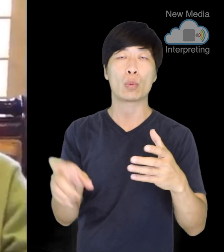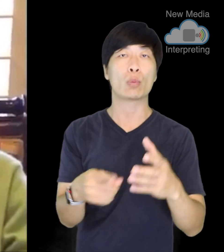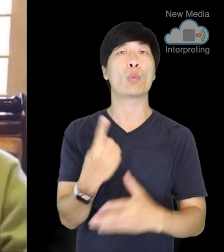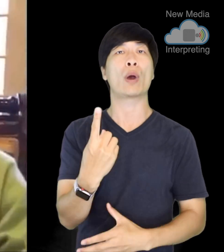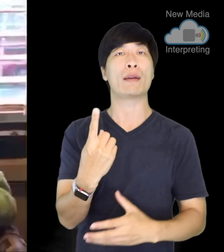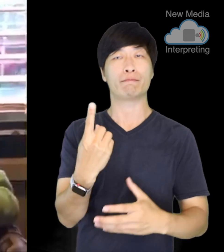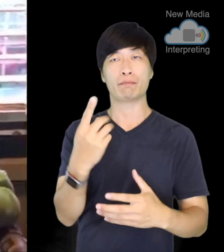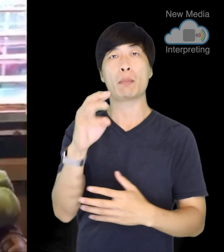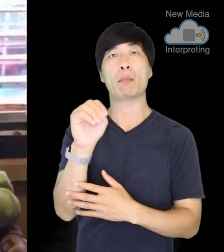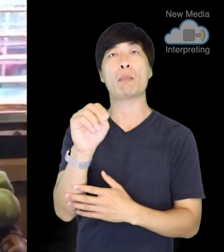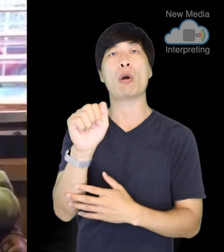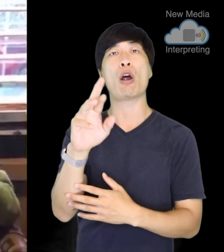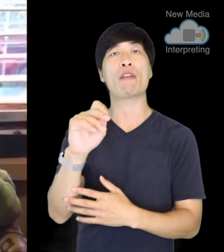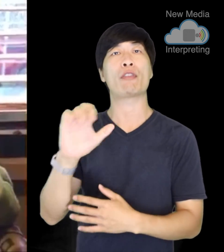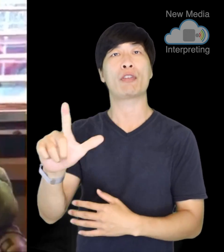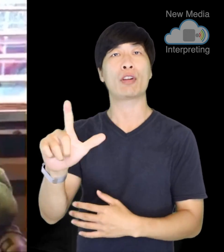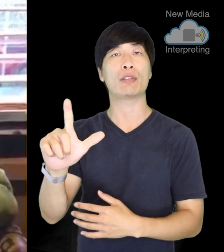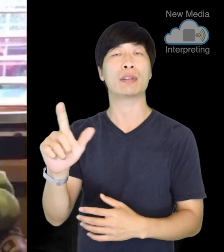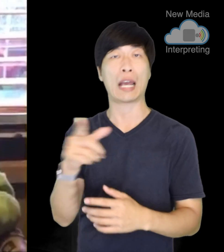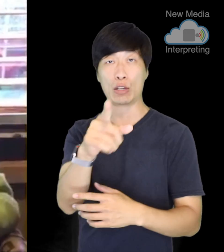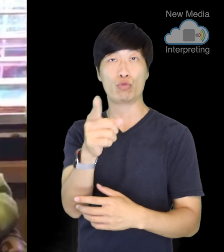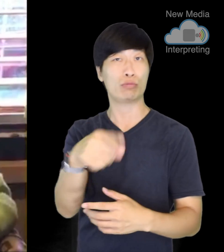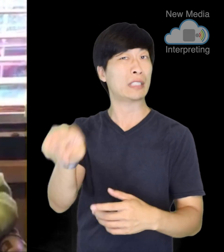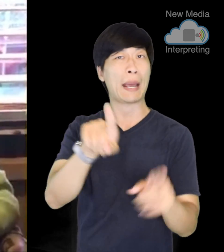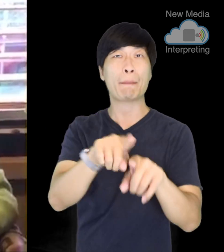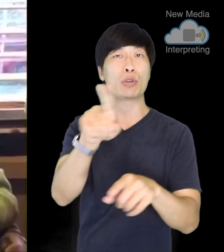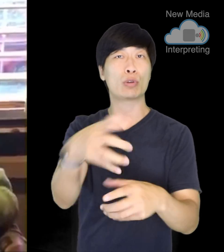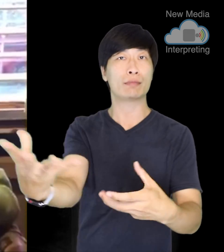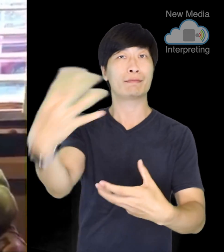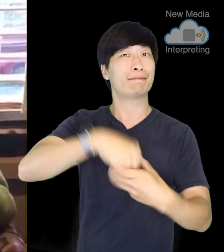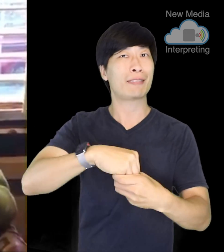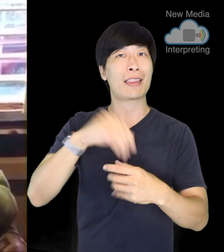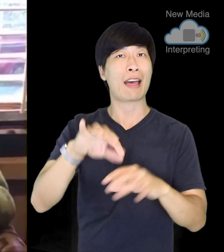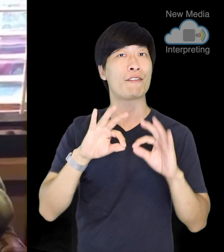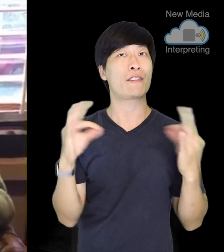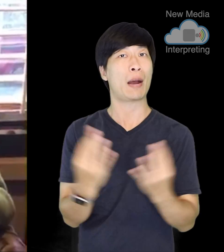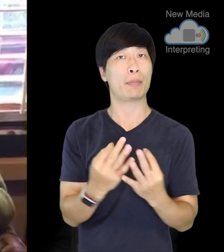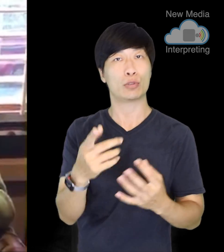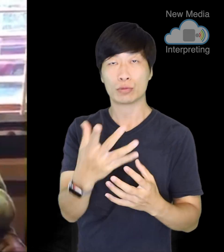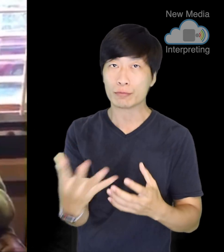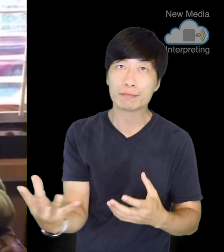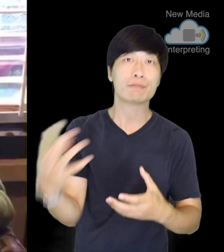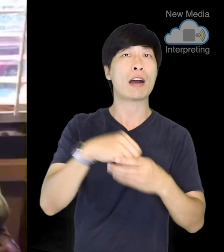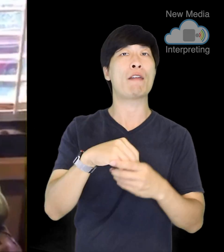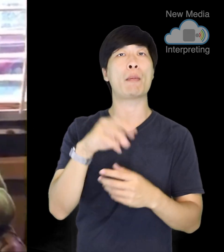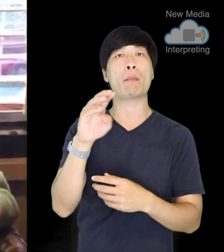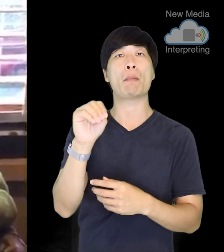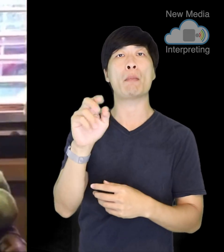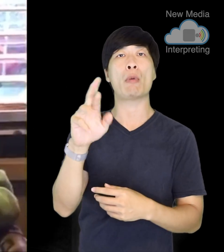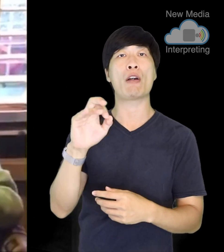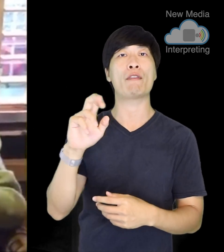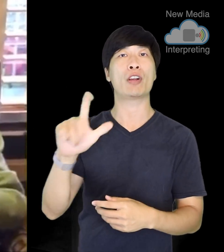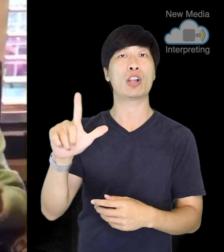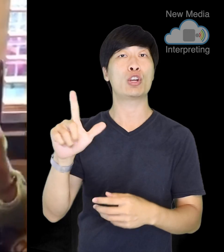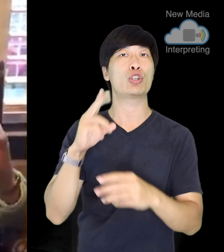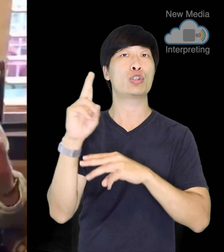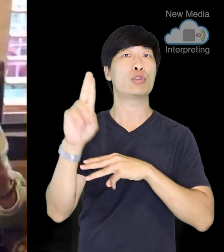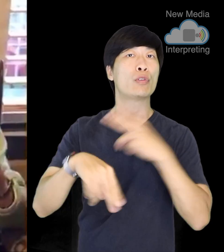And you, you're part of that family. You're part of the Marvel universe that moves ever upward